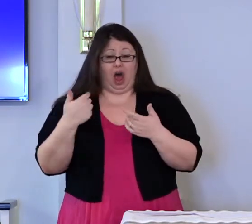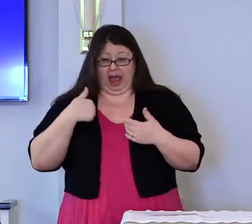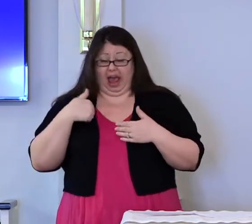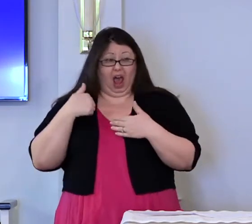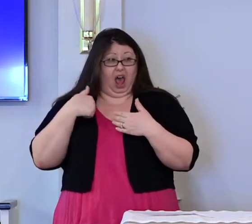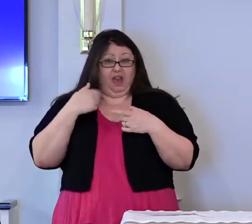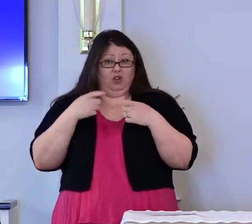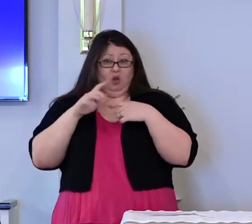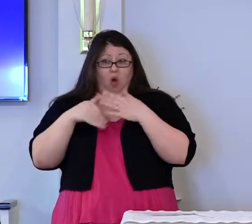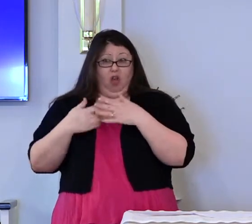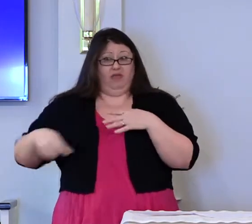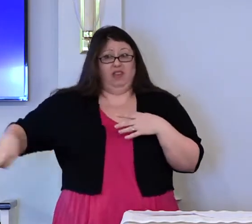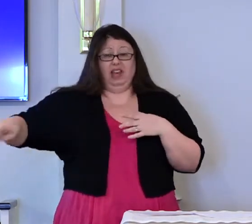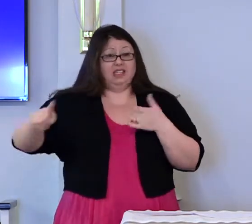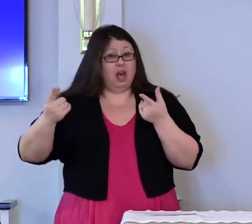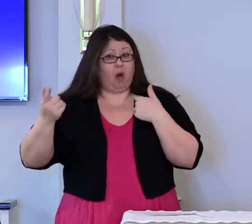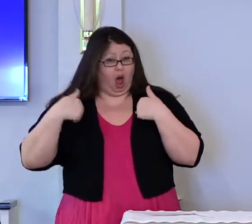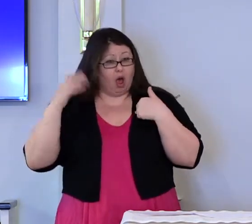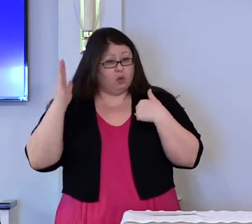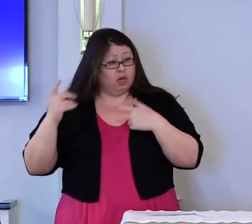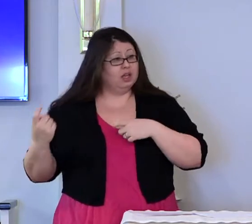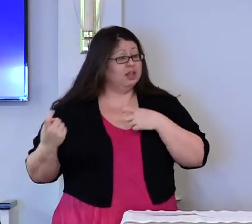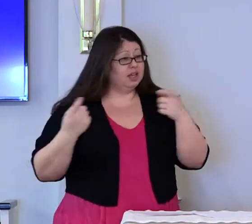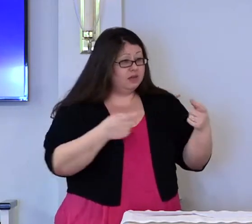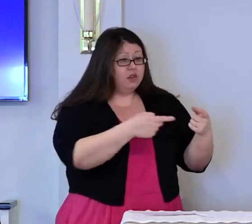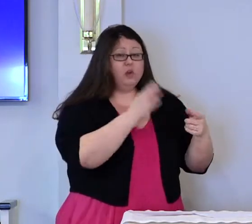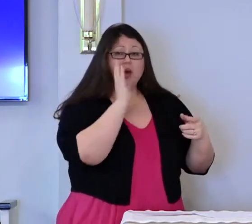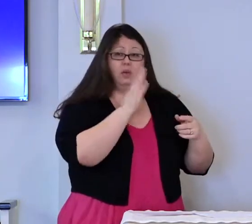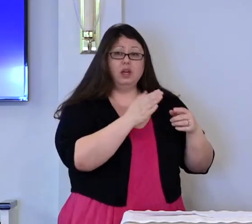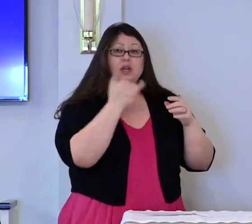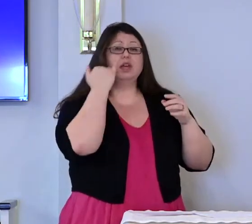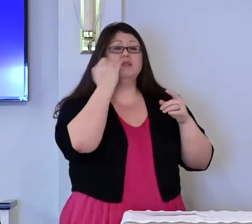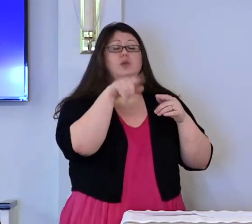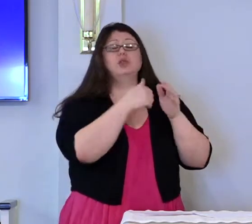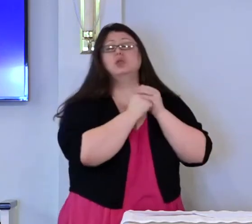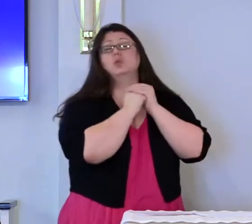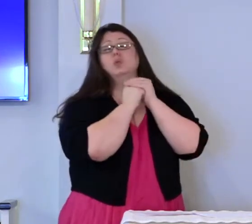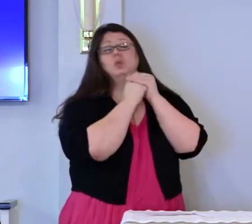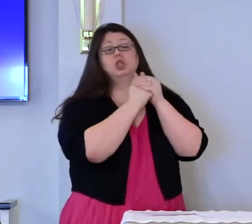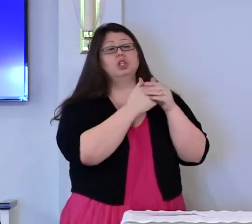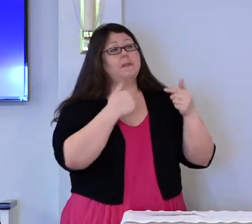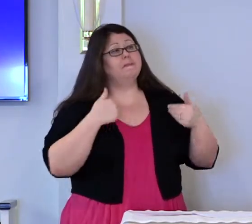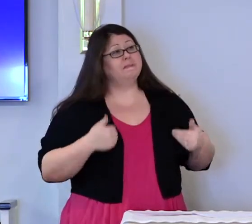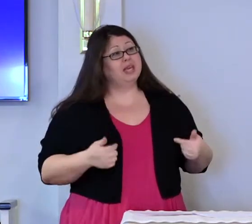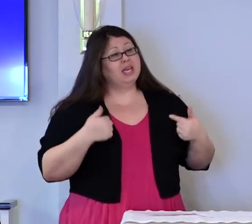to me and I will give it to you if you worship me.